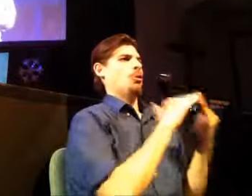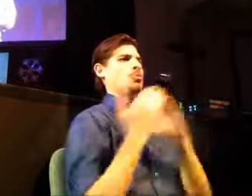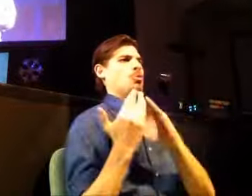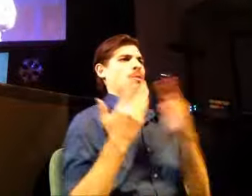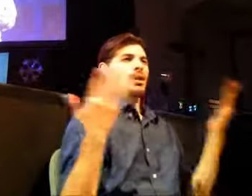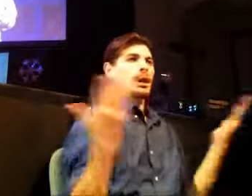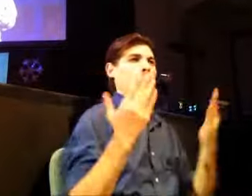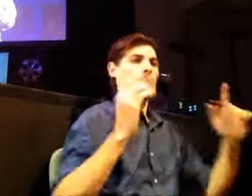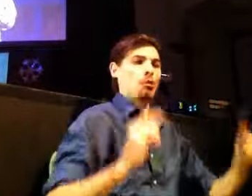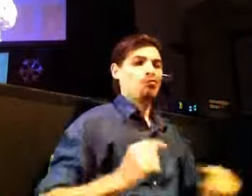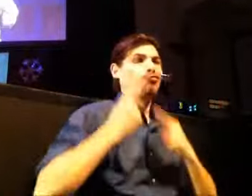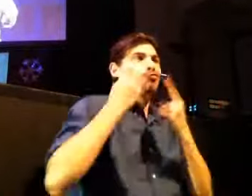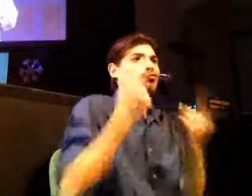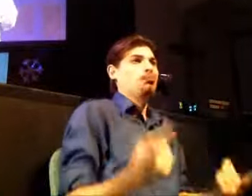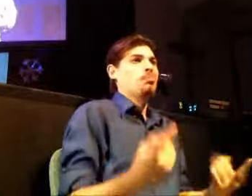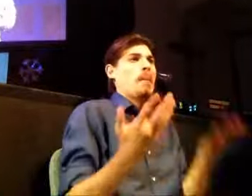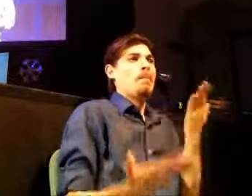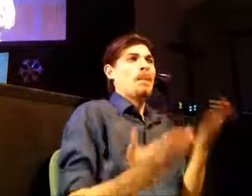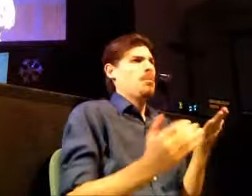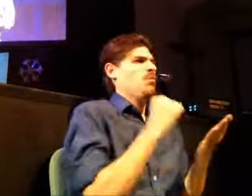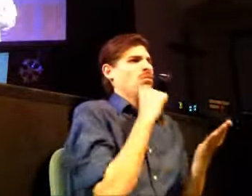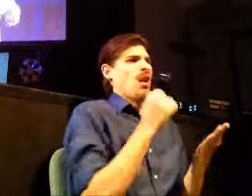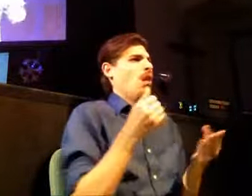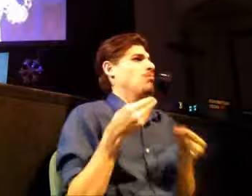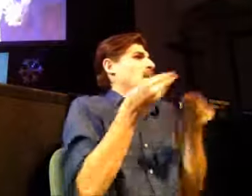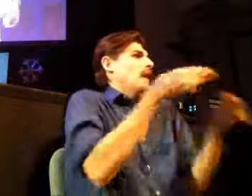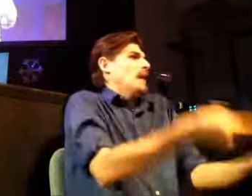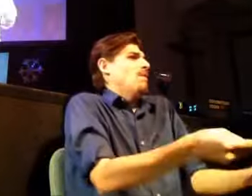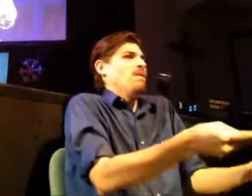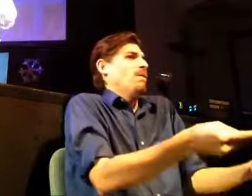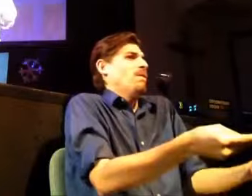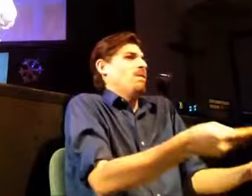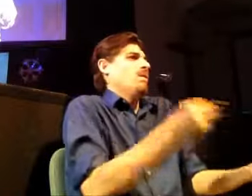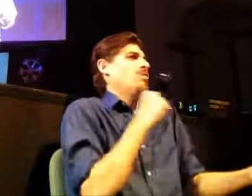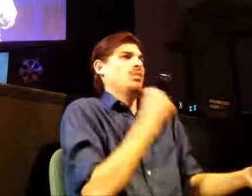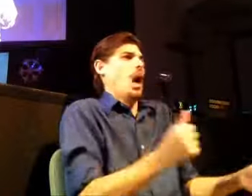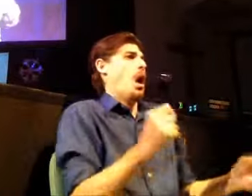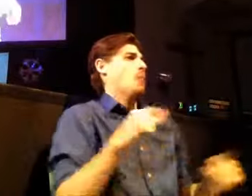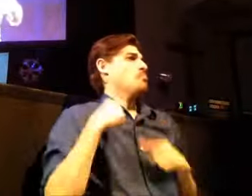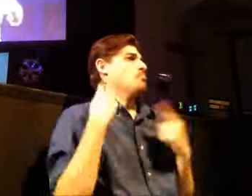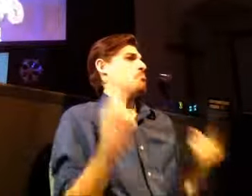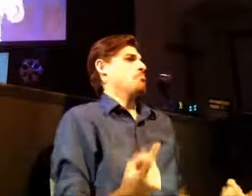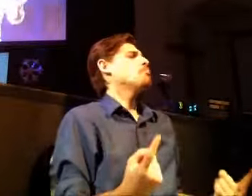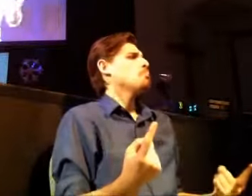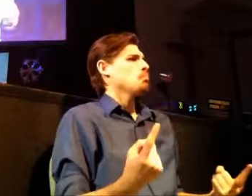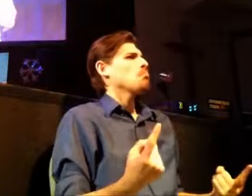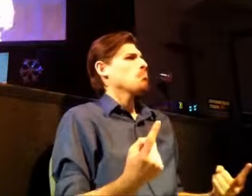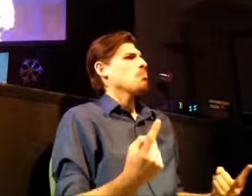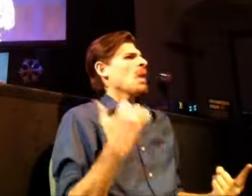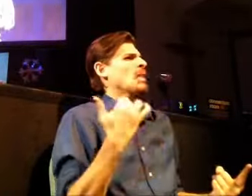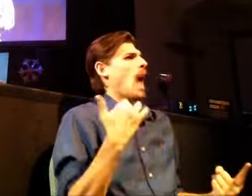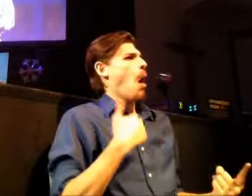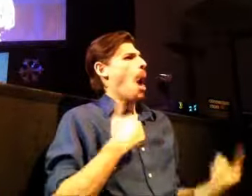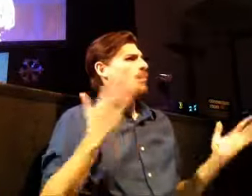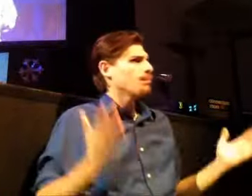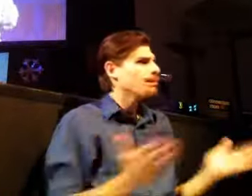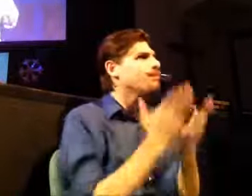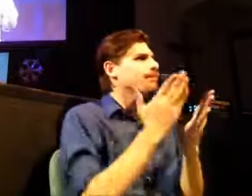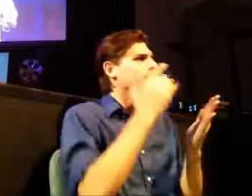way do that do that be a part of this church in a way that sustains it moves it forward and so go home this